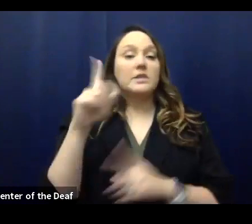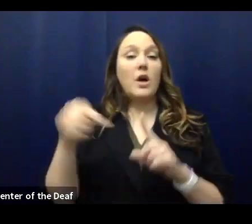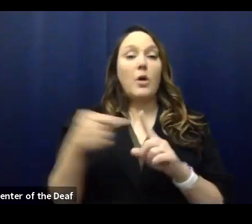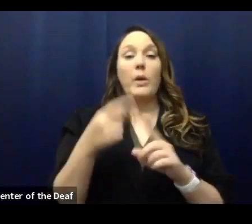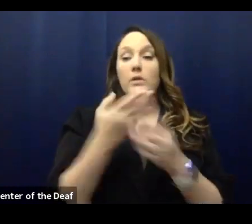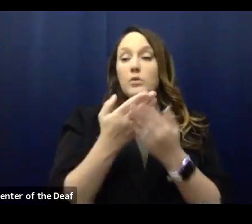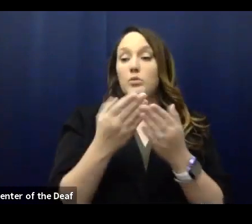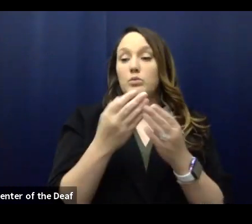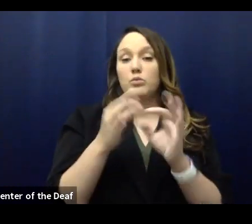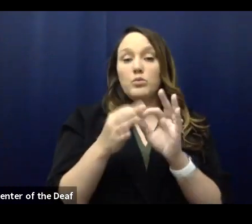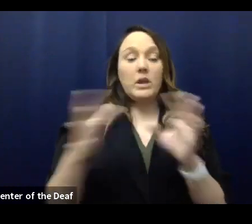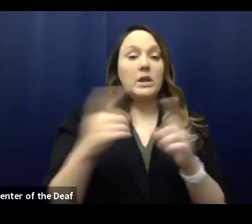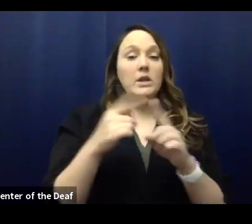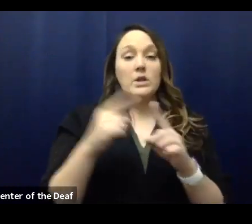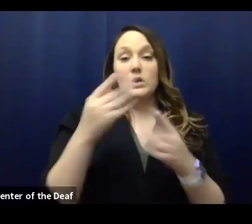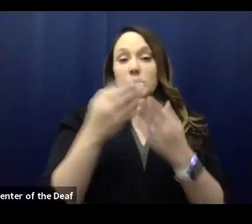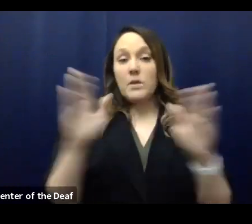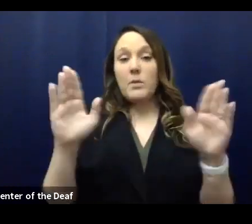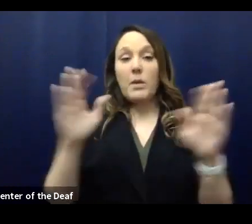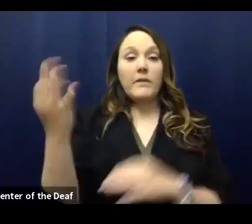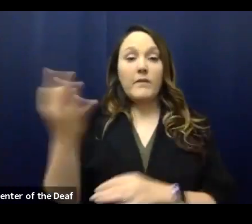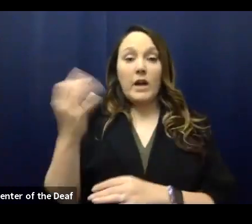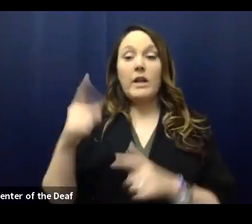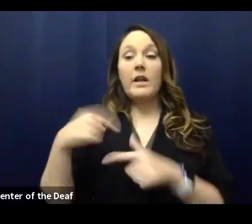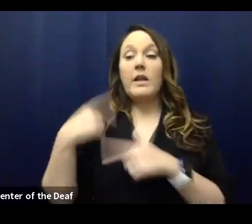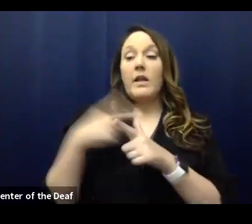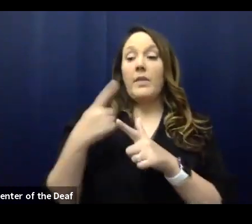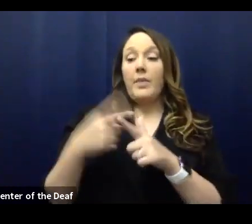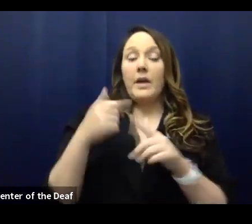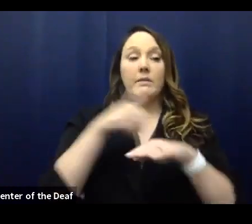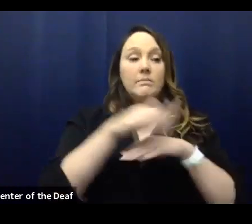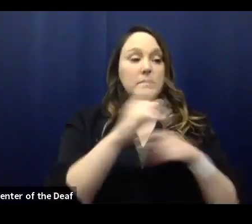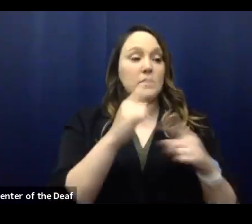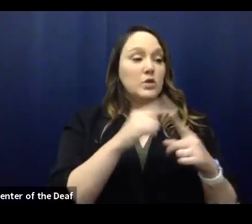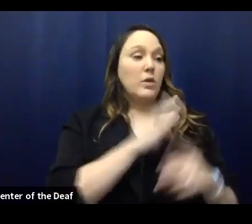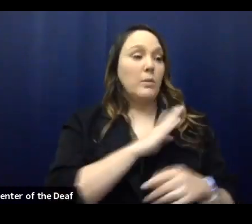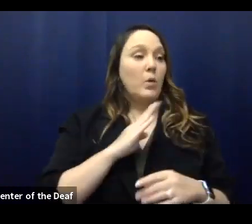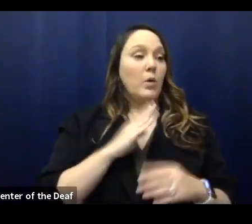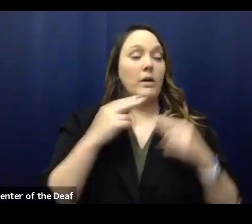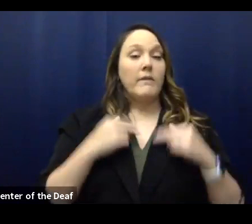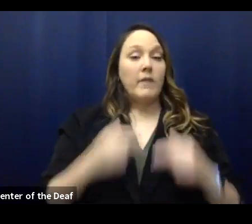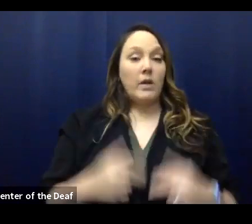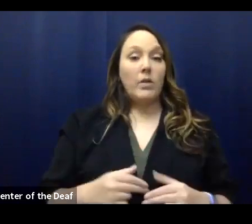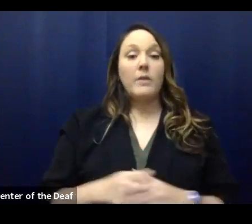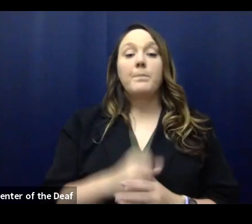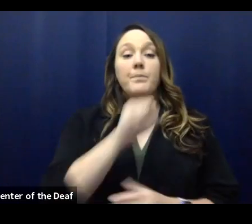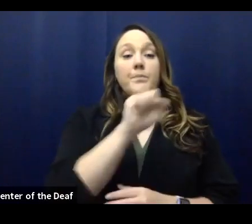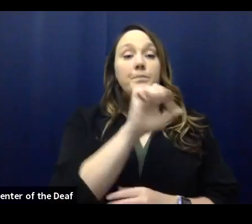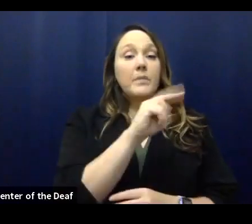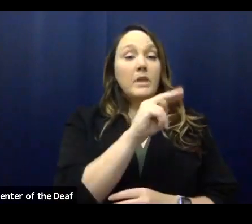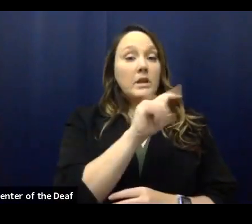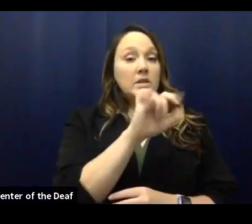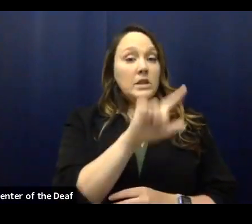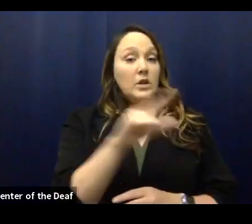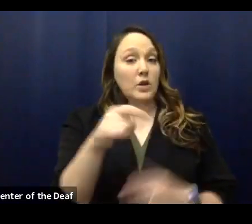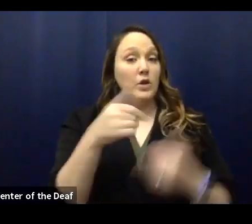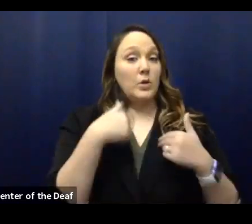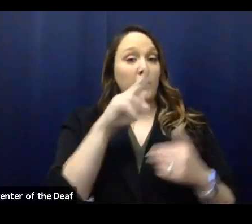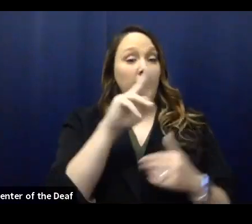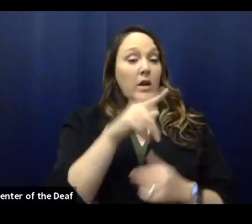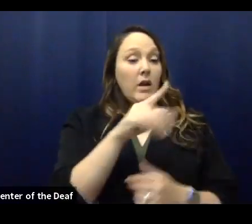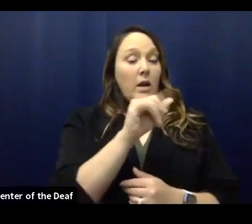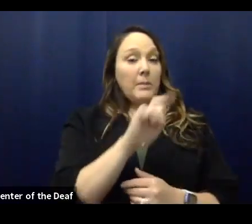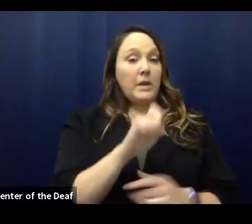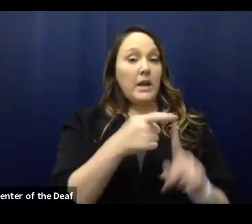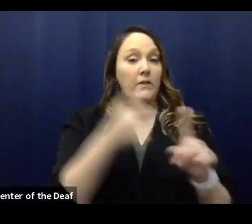um, and since then have sent it to the Board of Health. Um, Vincent with the Sentinel, do you have any updates from the federal officials who met with you